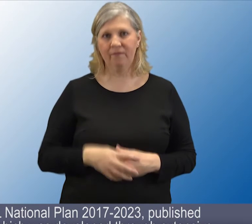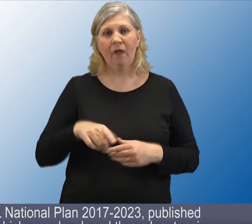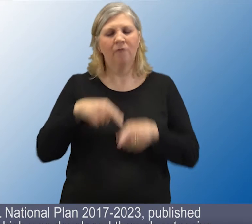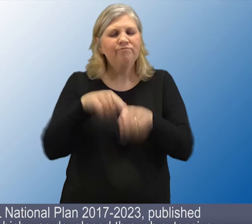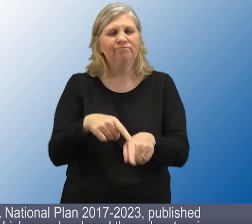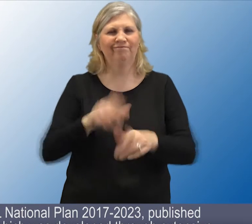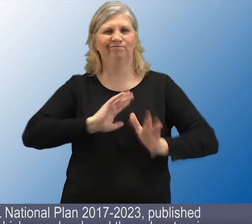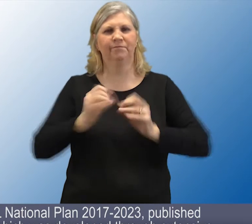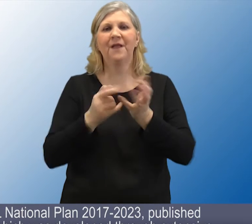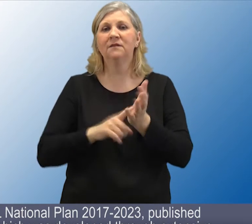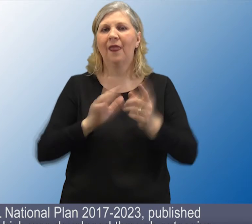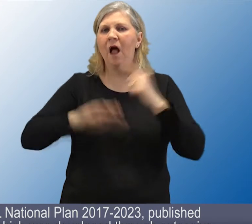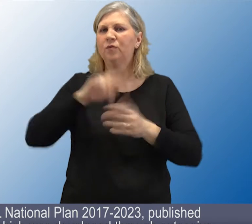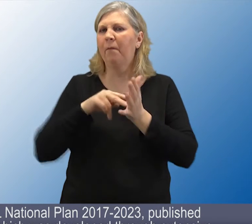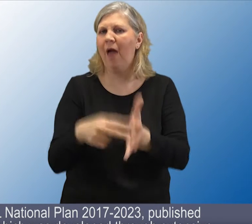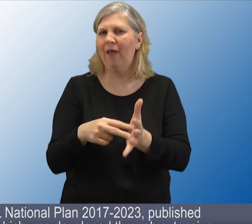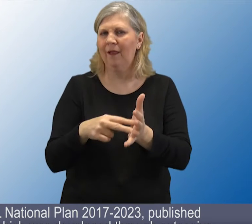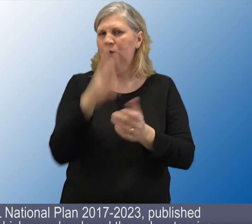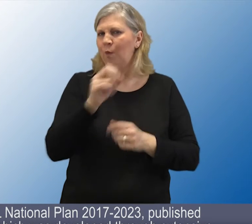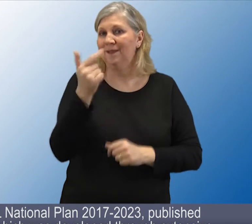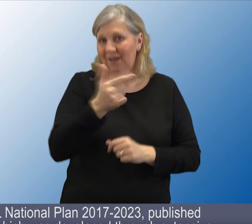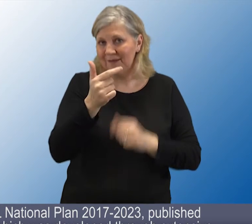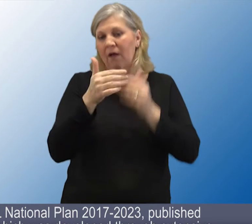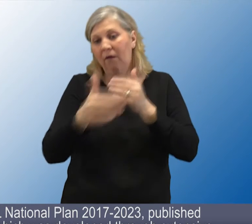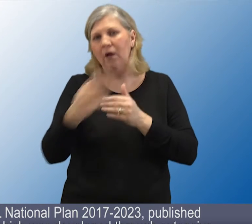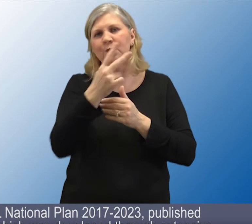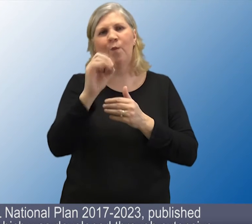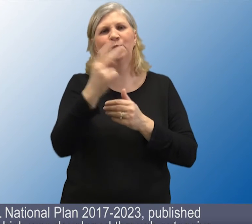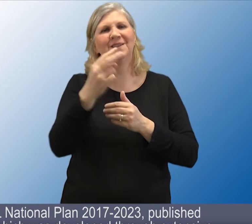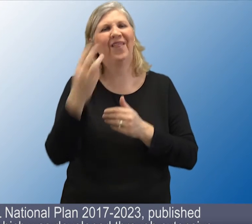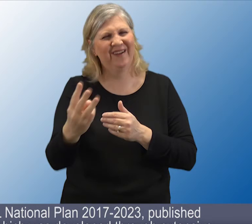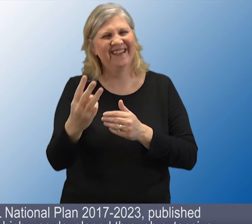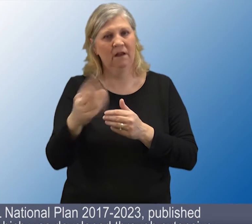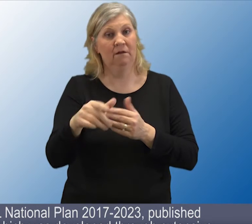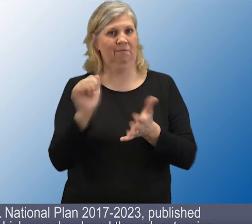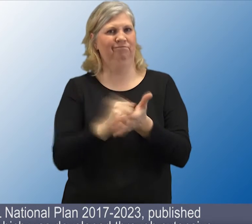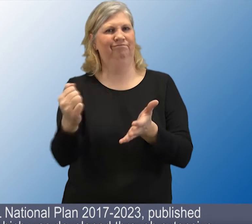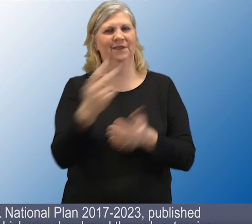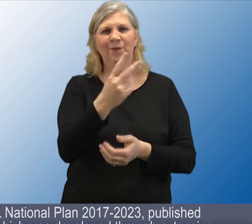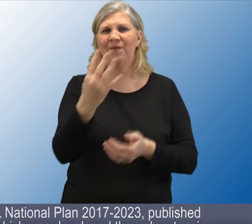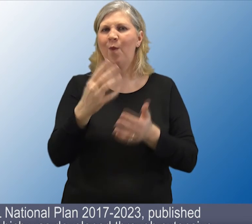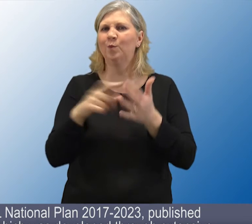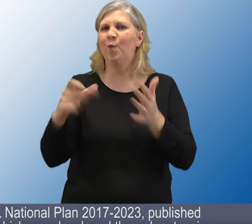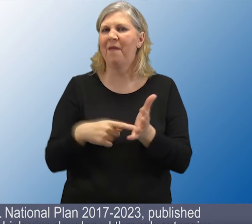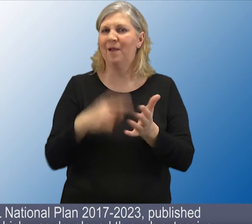It follows the BSL National Plan 2017-2023, published 24 October